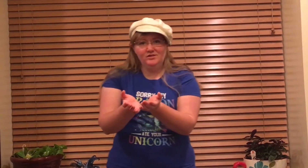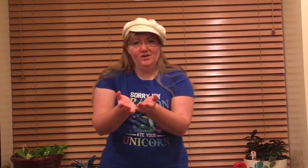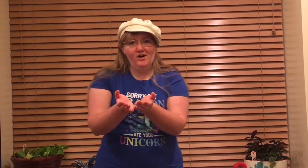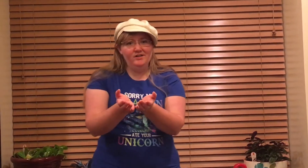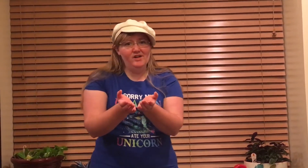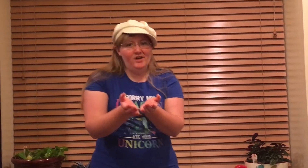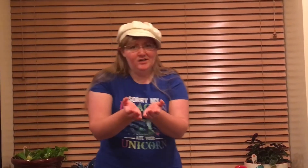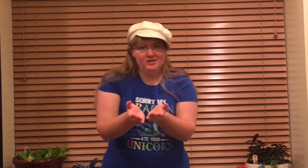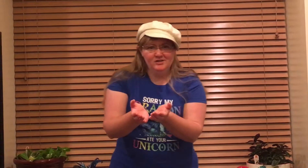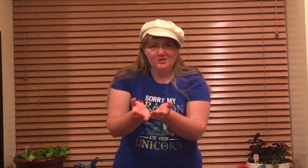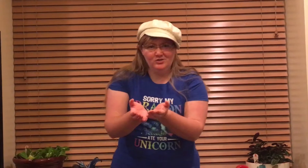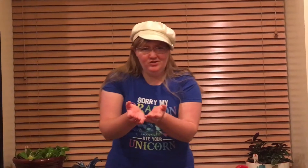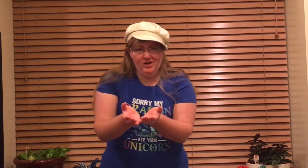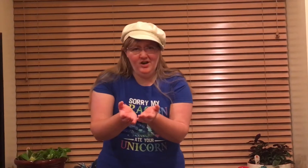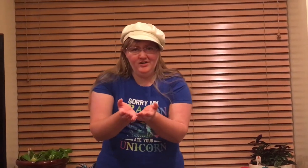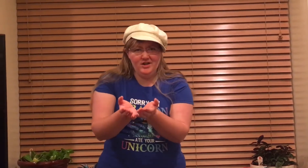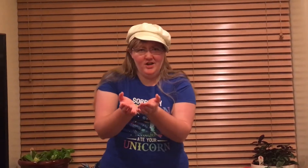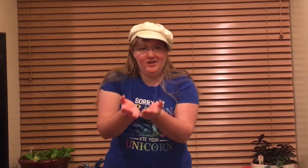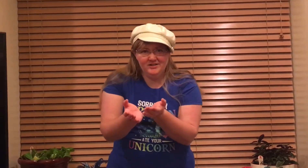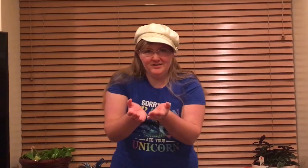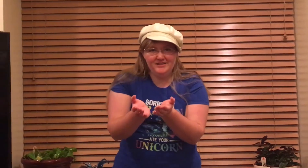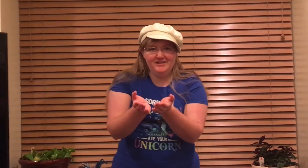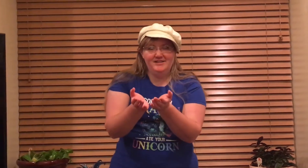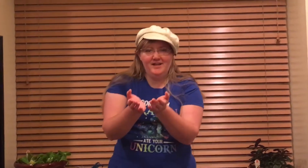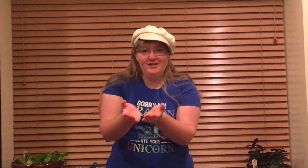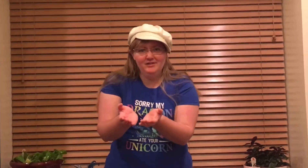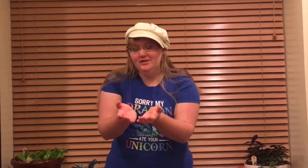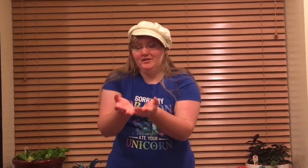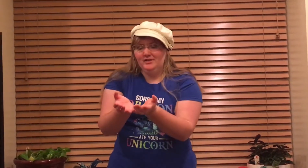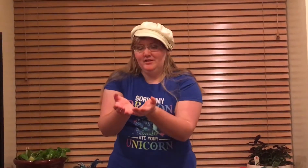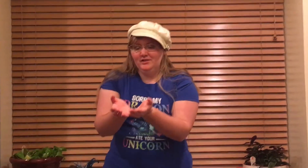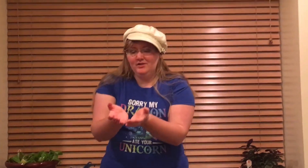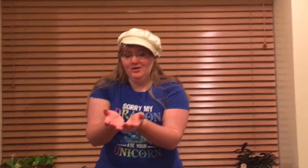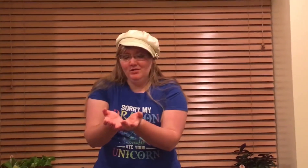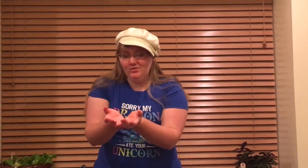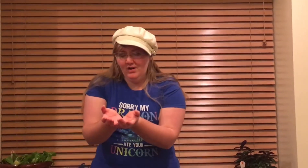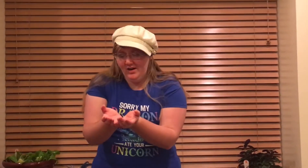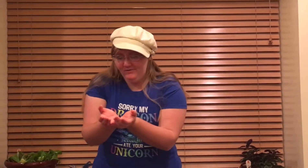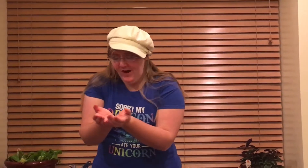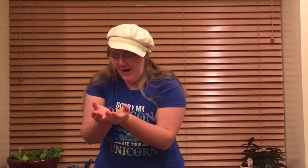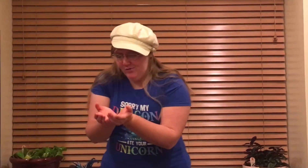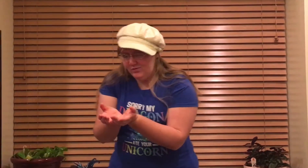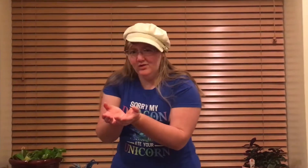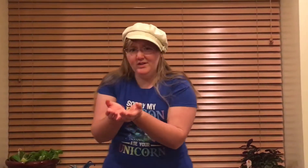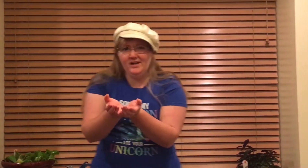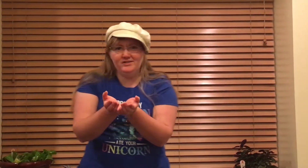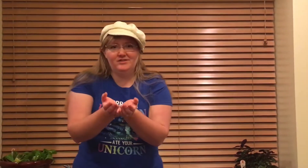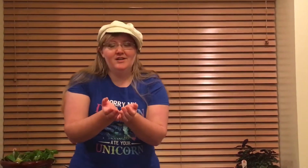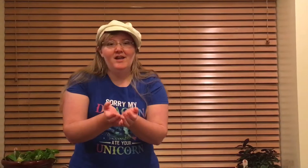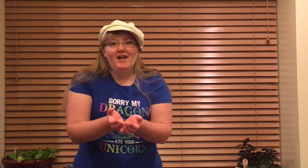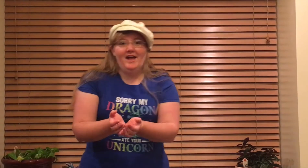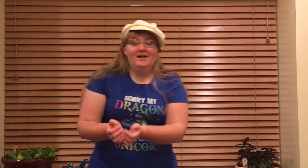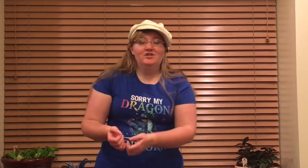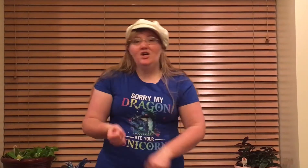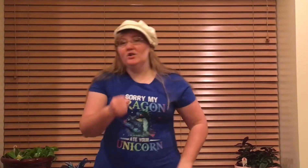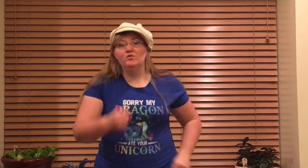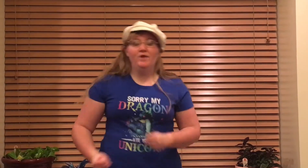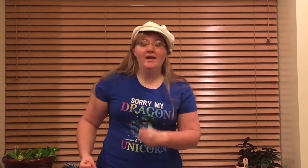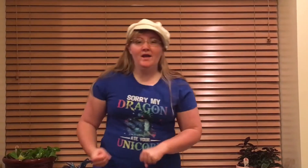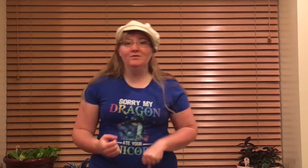Daughter! Daughter! he said. Come look what I found! Look at this! And his daughter ran out